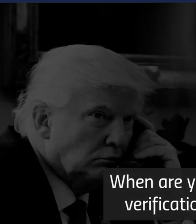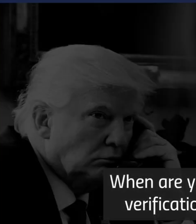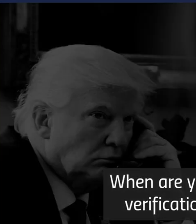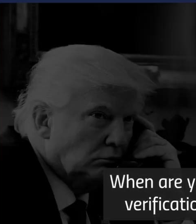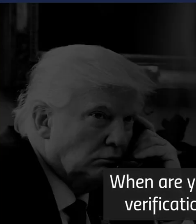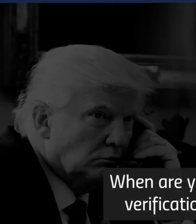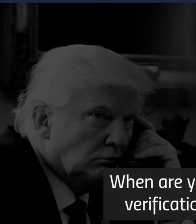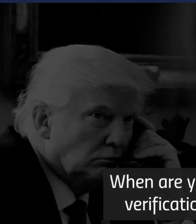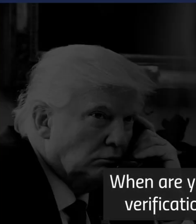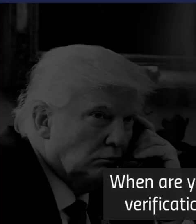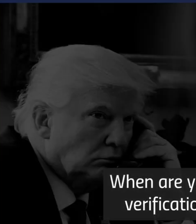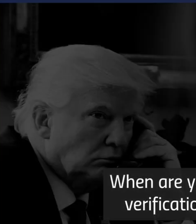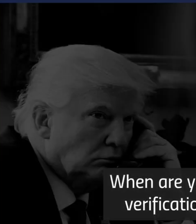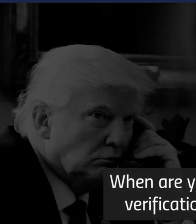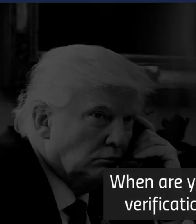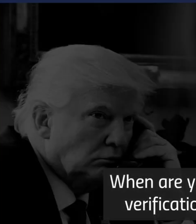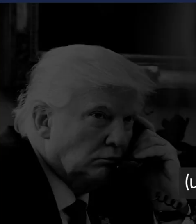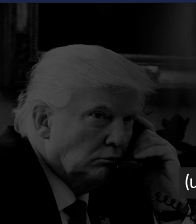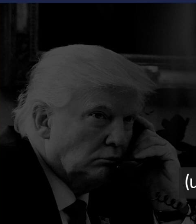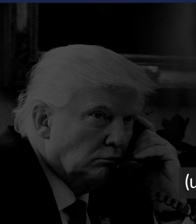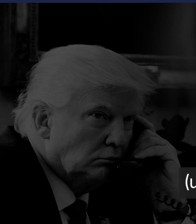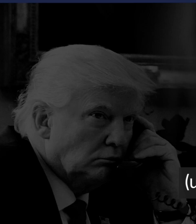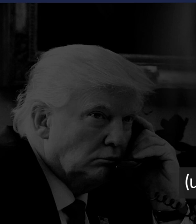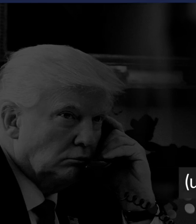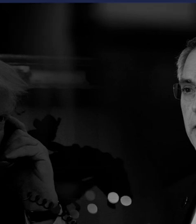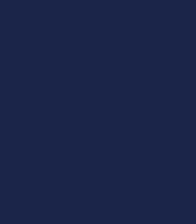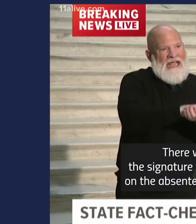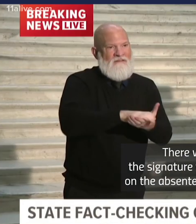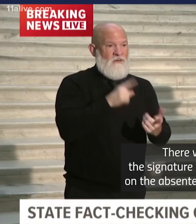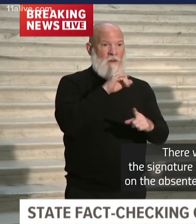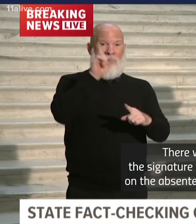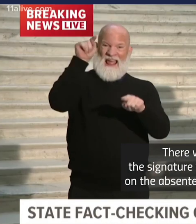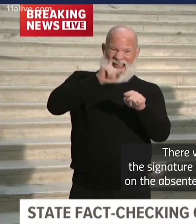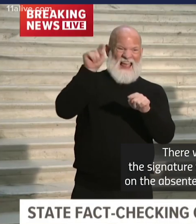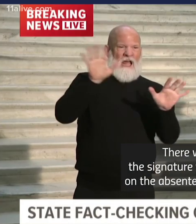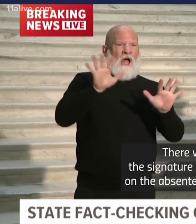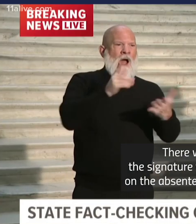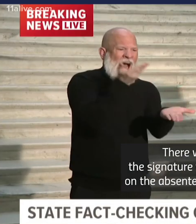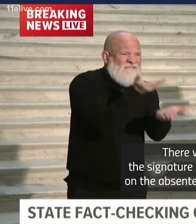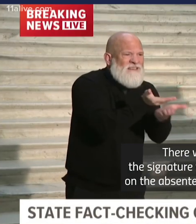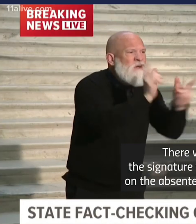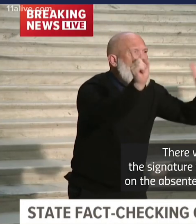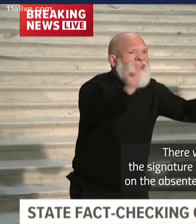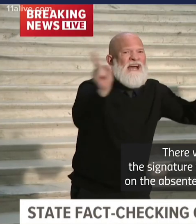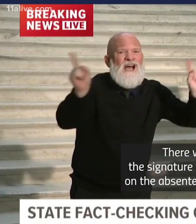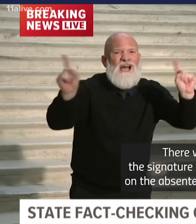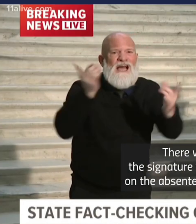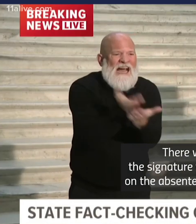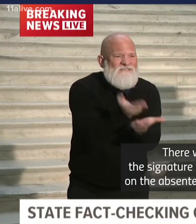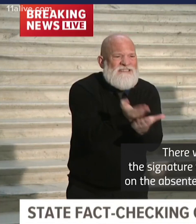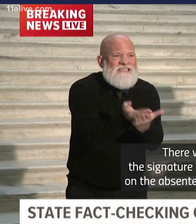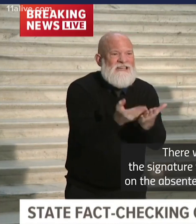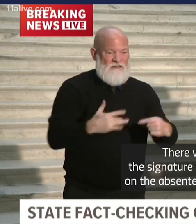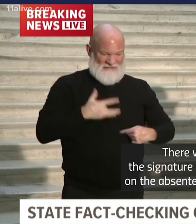you going to do signature verification on Fulton County? There was a specific allegation. The signature verification was not